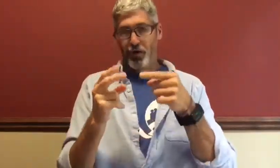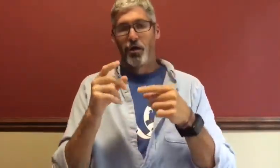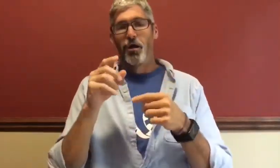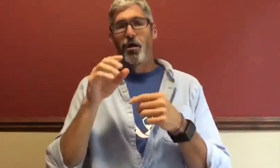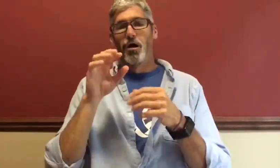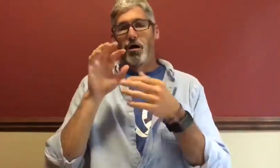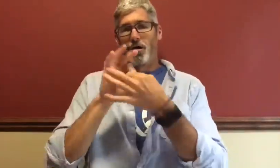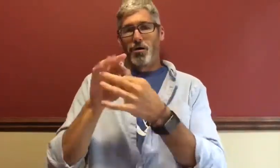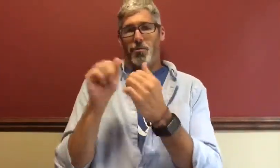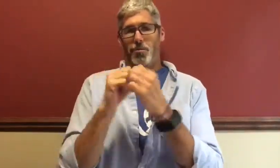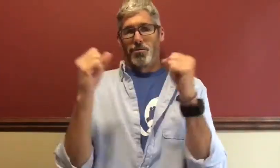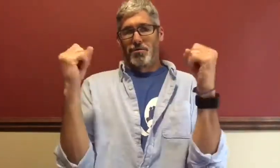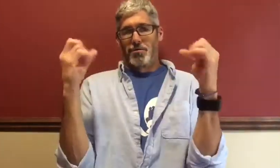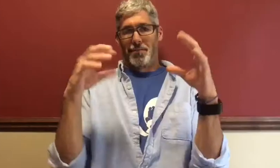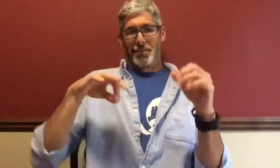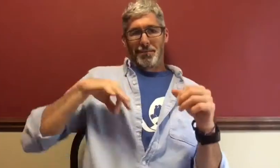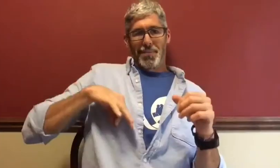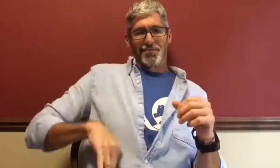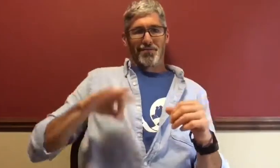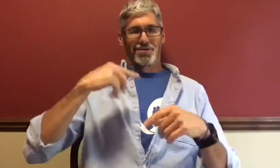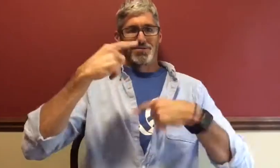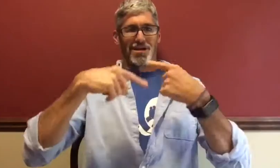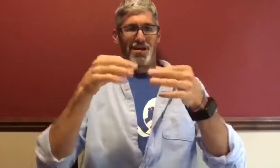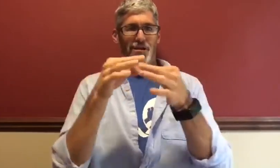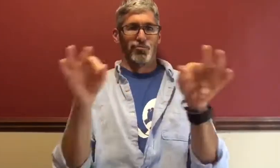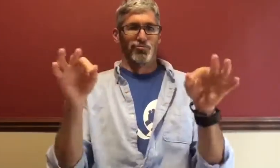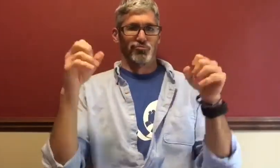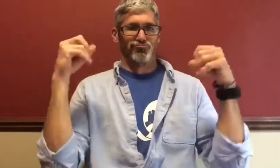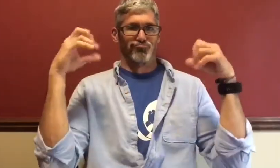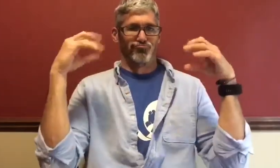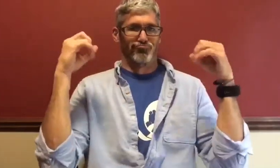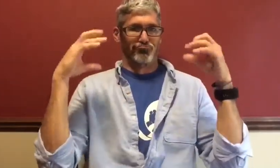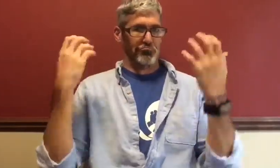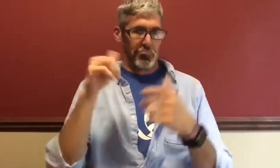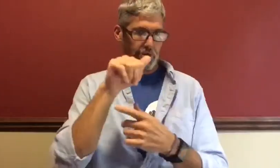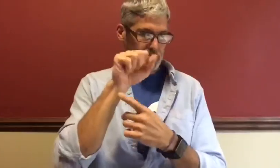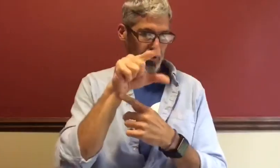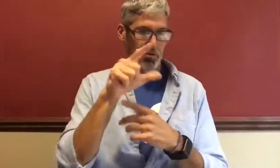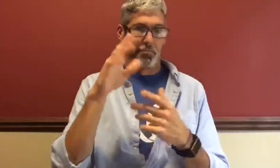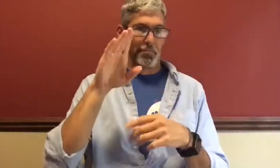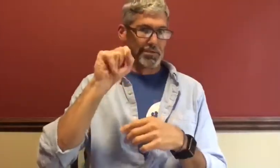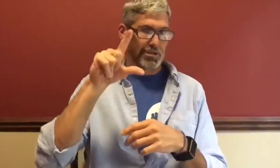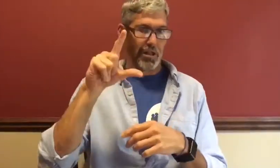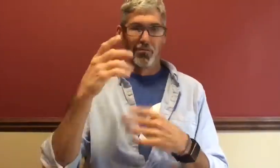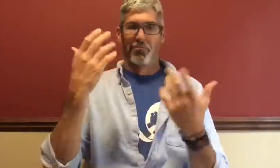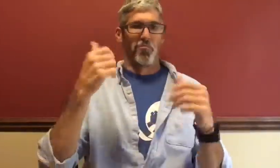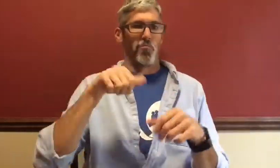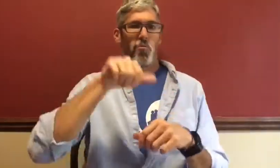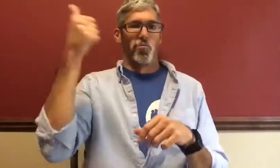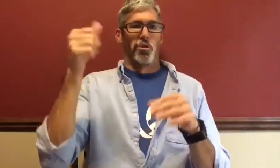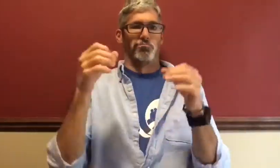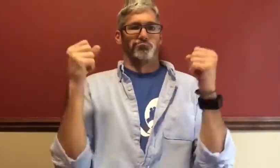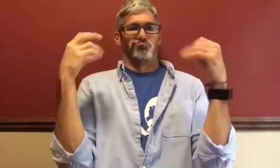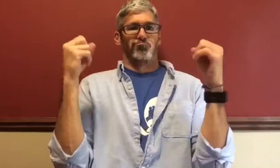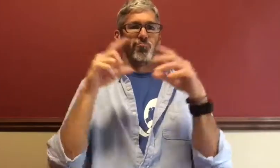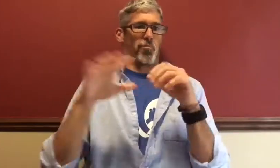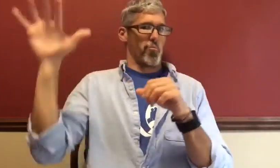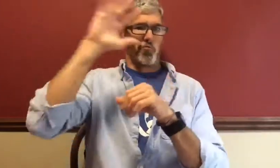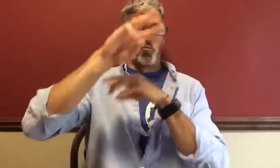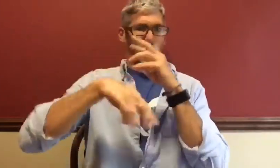The focus will be on the benefit of signed languages, be it ASL or BSL, British Sign Language,